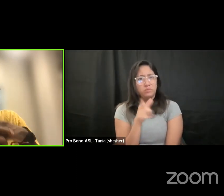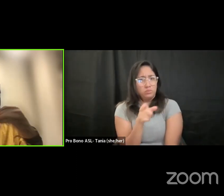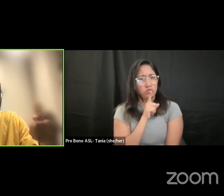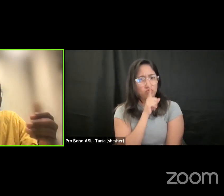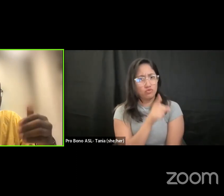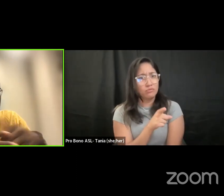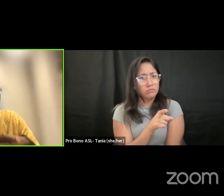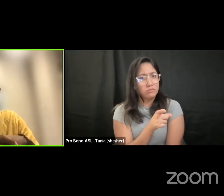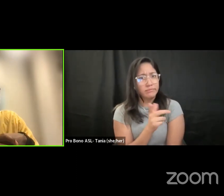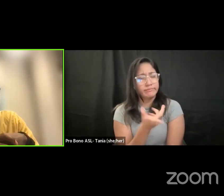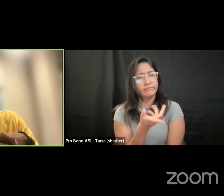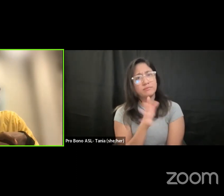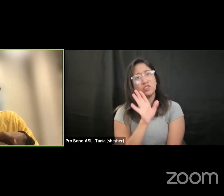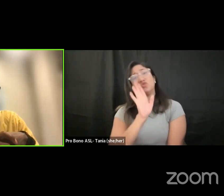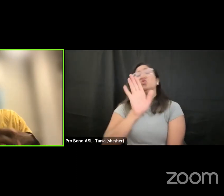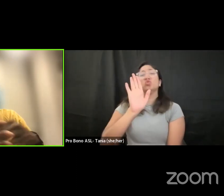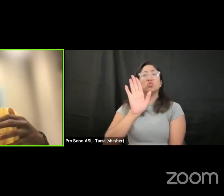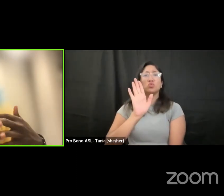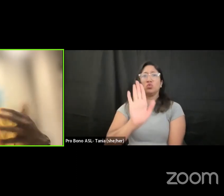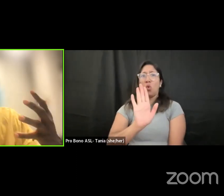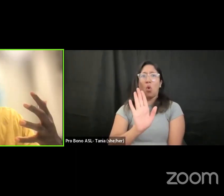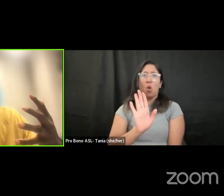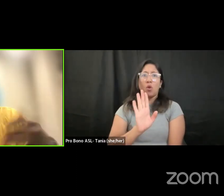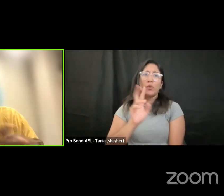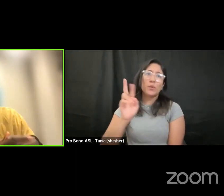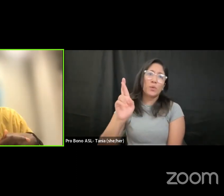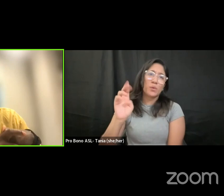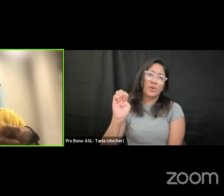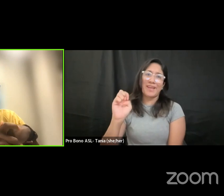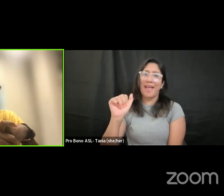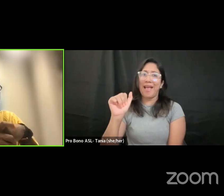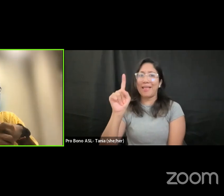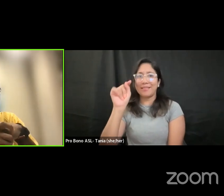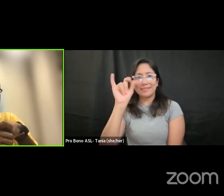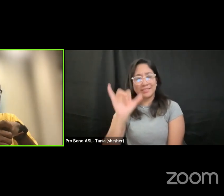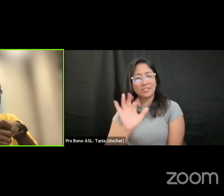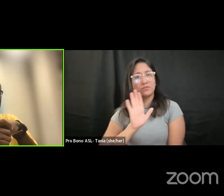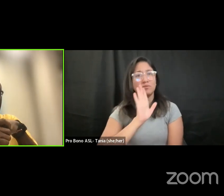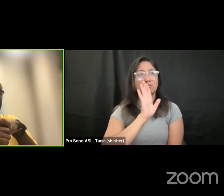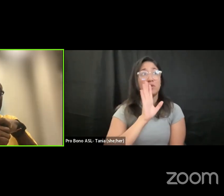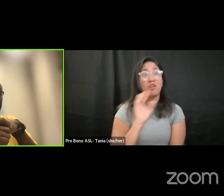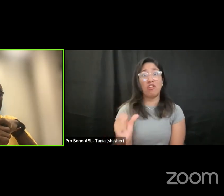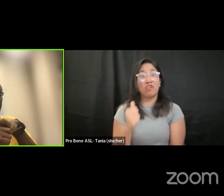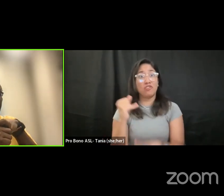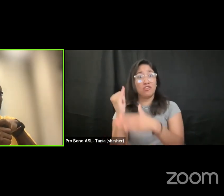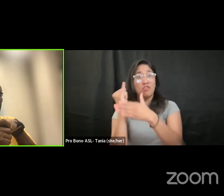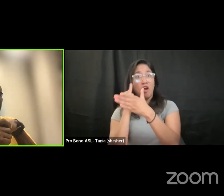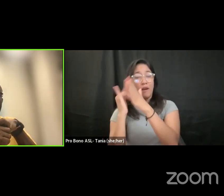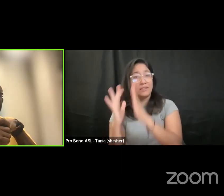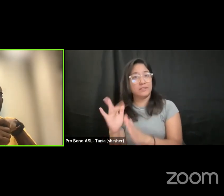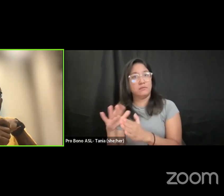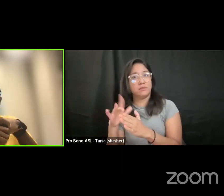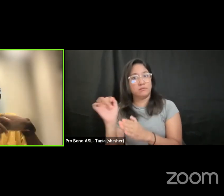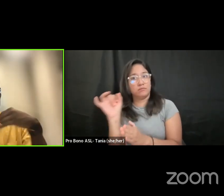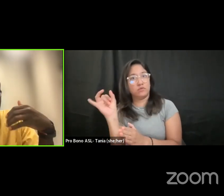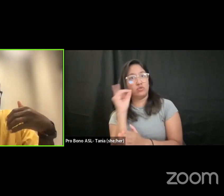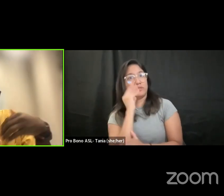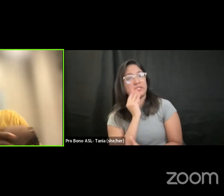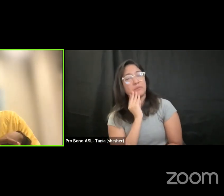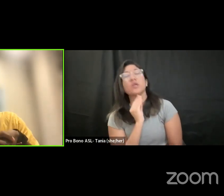and it's your reality uh and it's reality of many artists particularly when they are come artists that are coming from